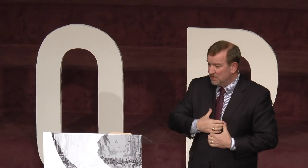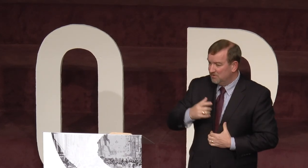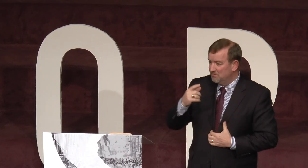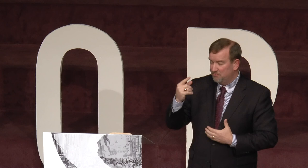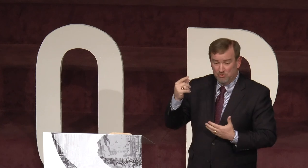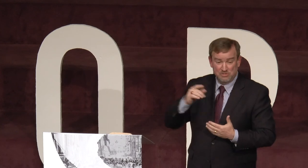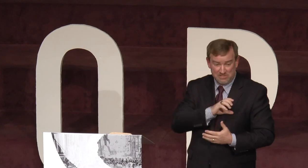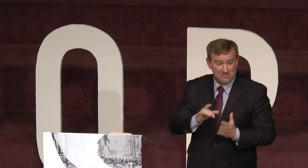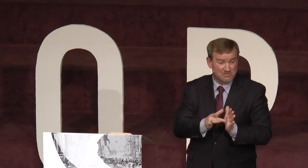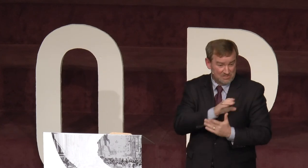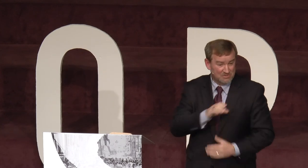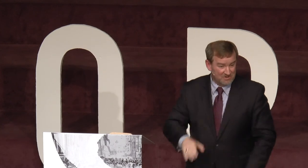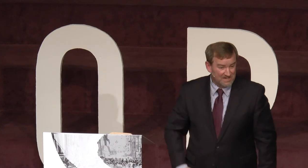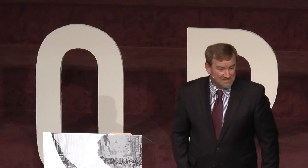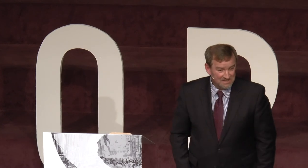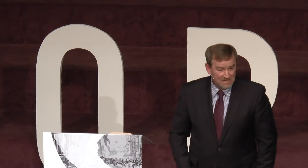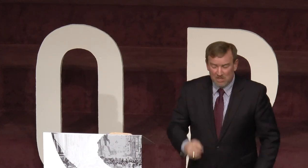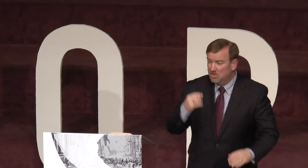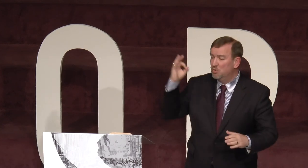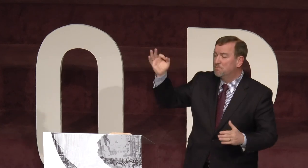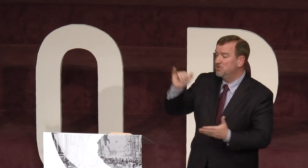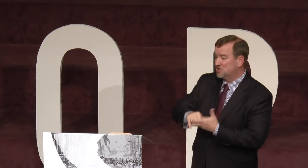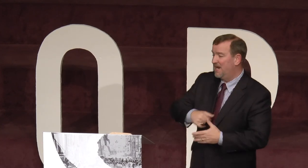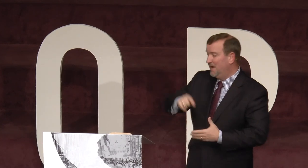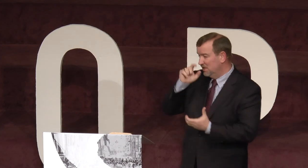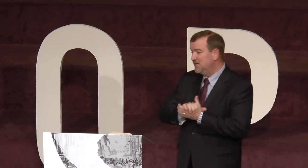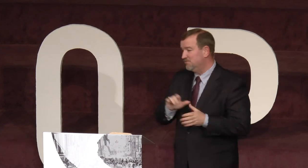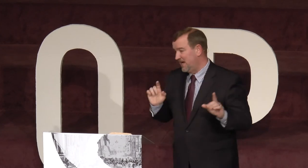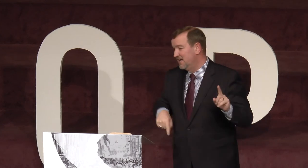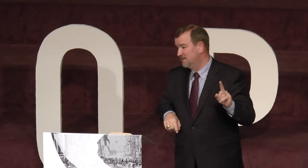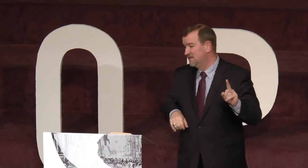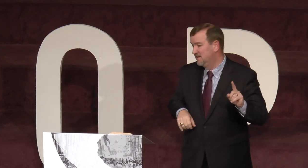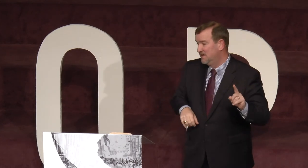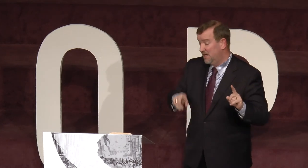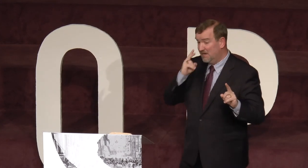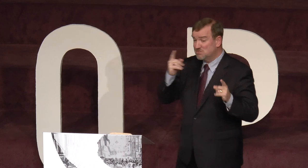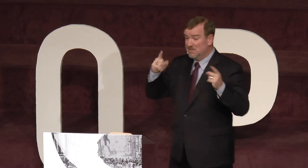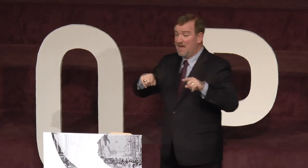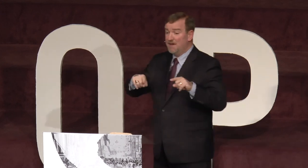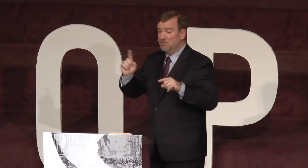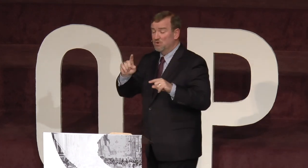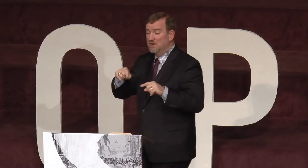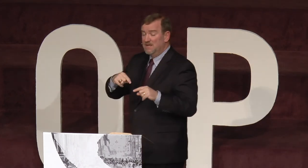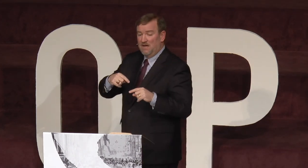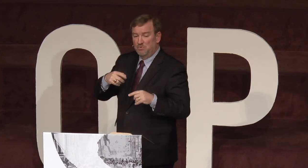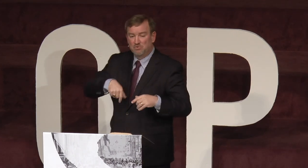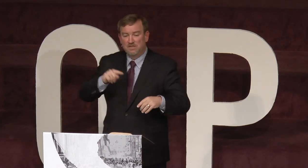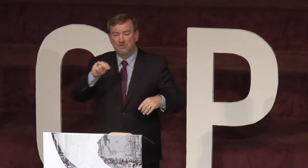for Jesus, Jesus Christ. You know, we preach that. I believe that. And I've seen it happen where we were in New